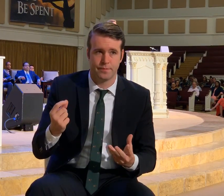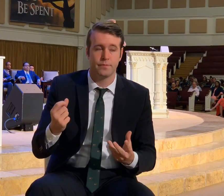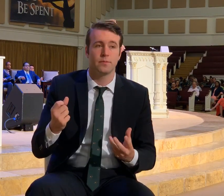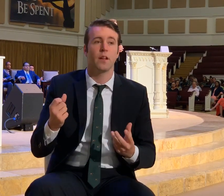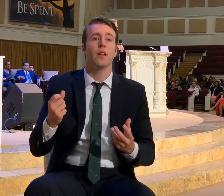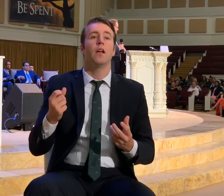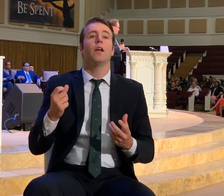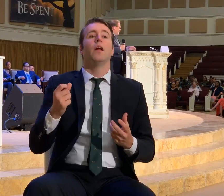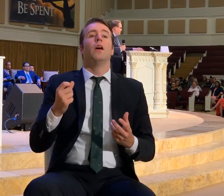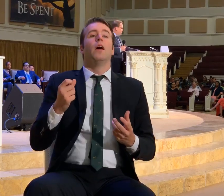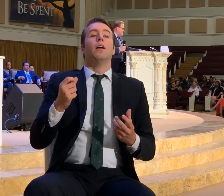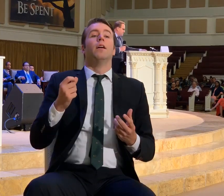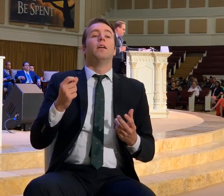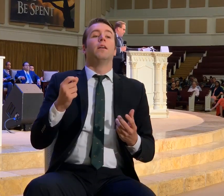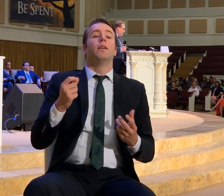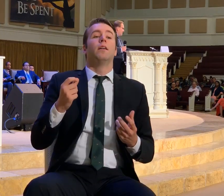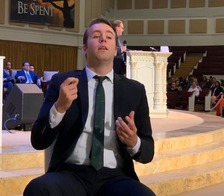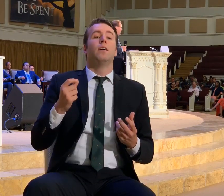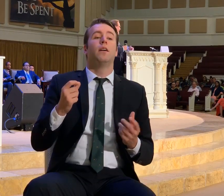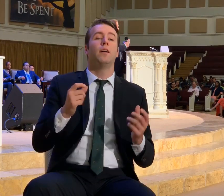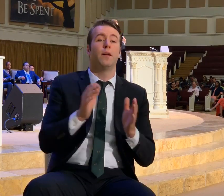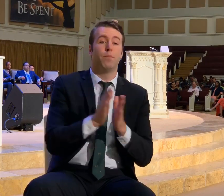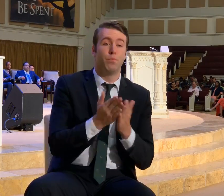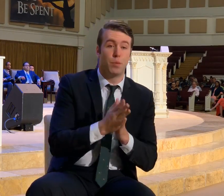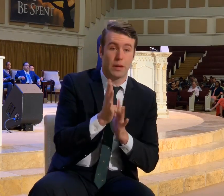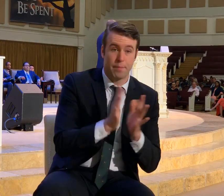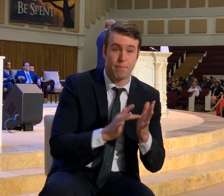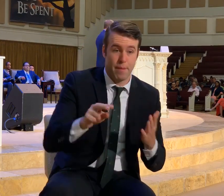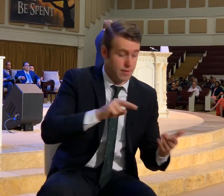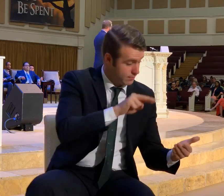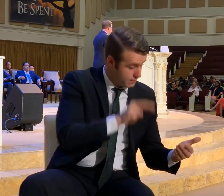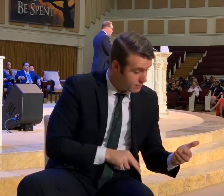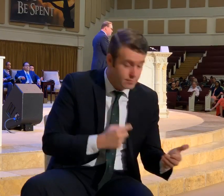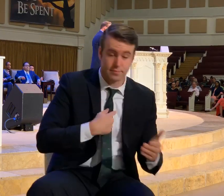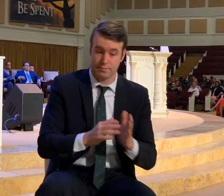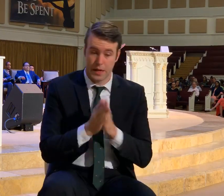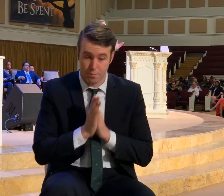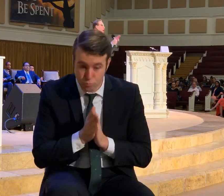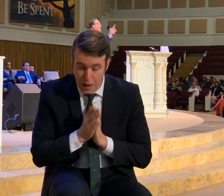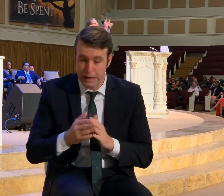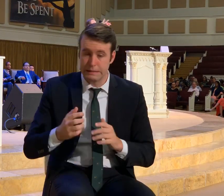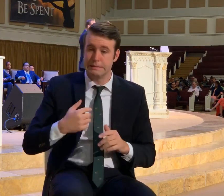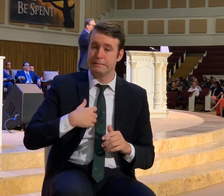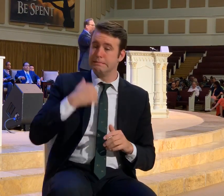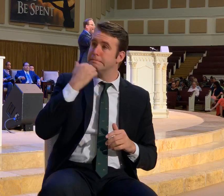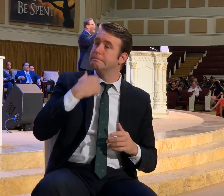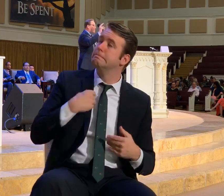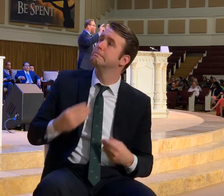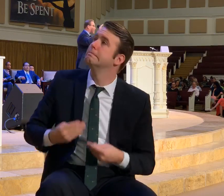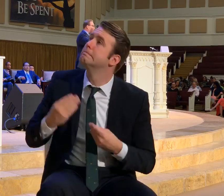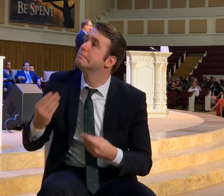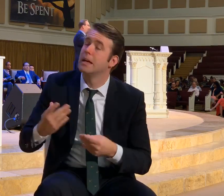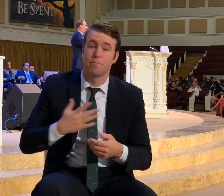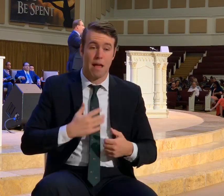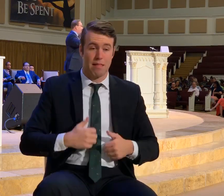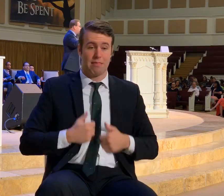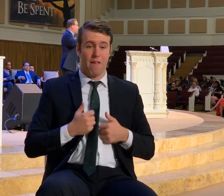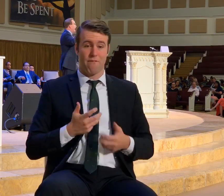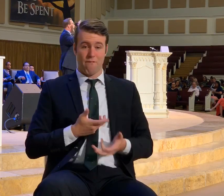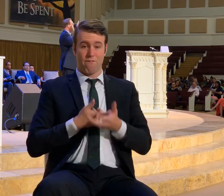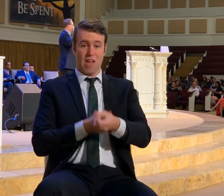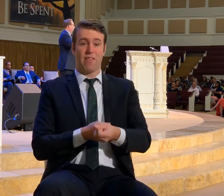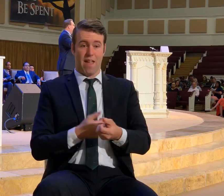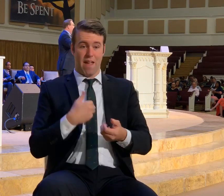Everything that happens in this book. In our prayer. In our devotion. In our faith life. Or as we call it in